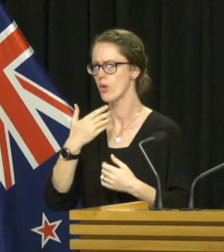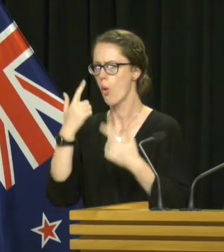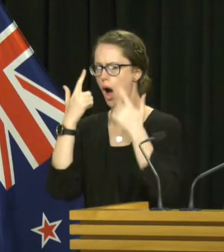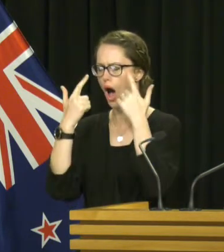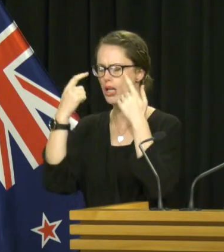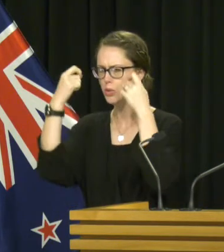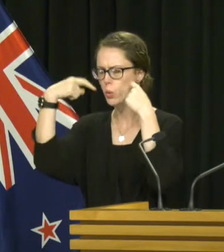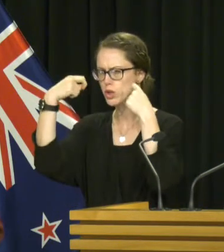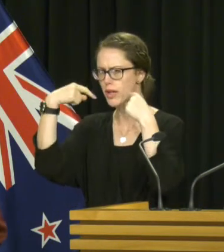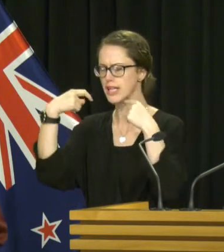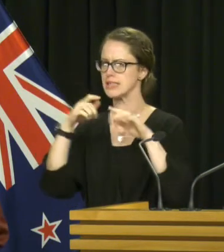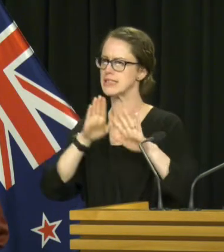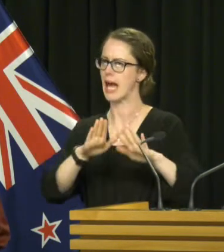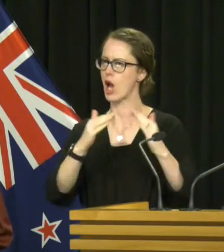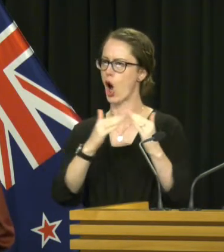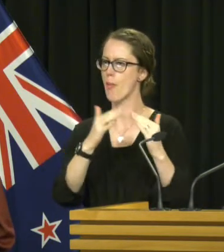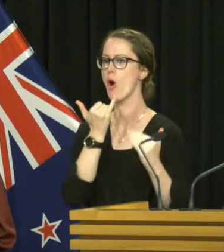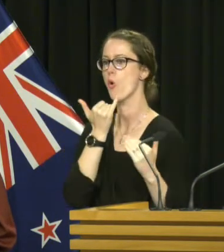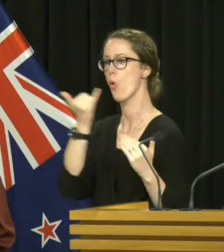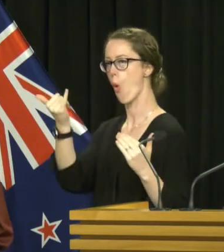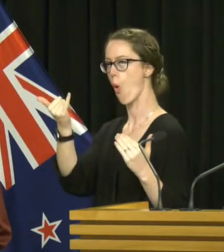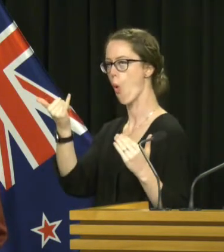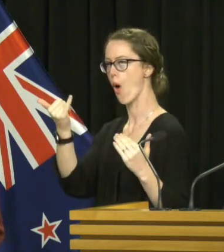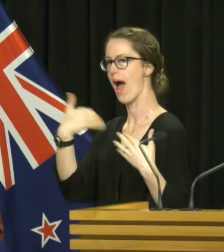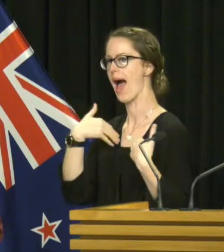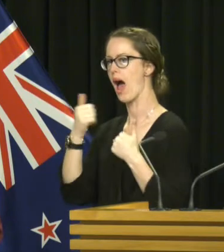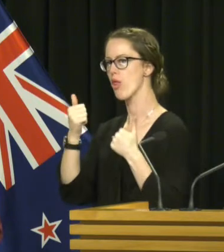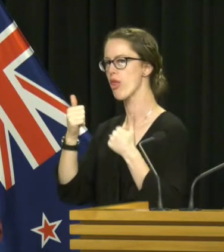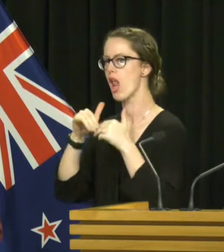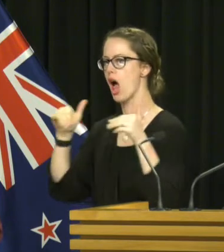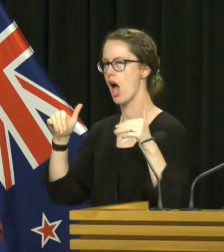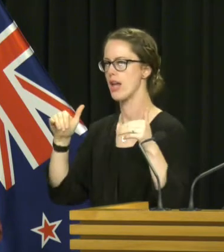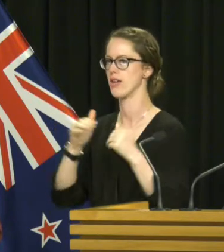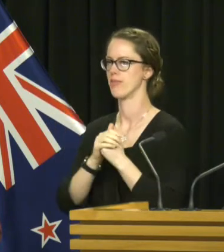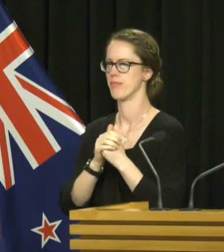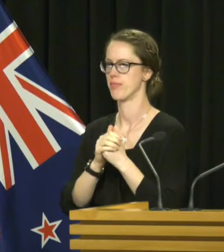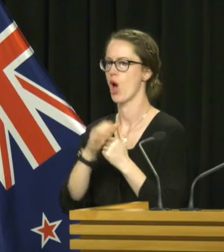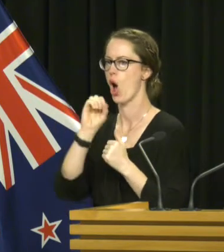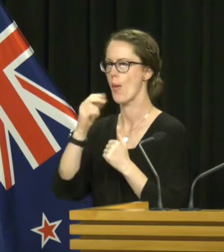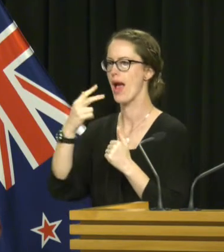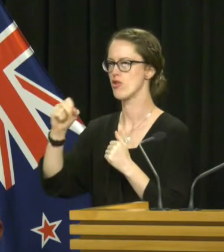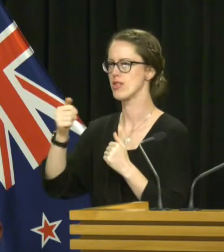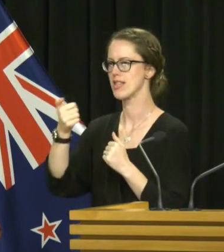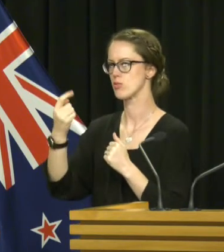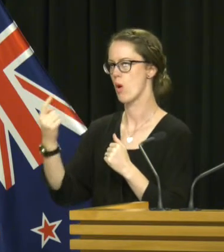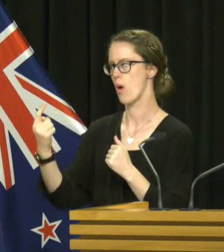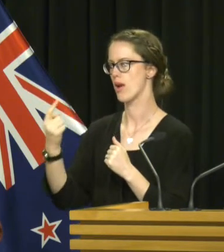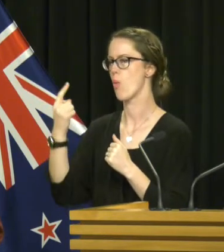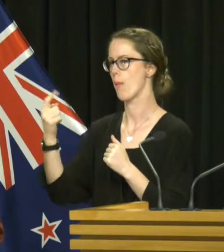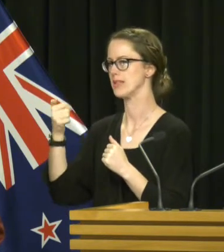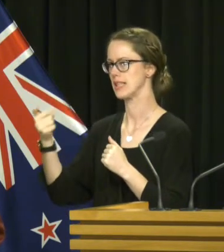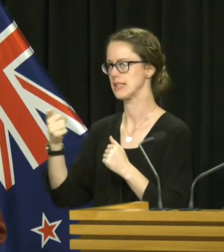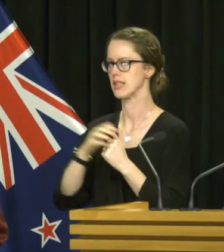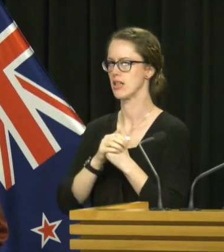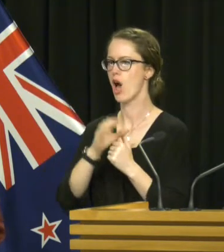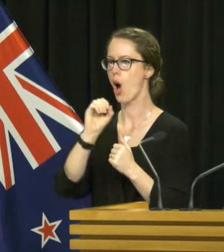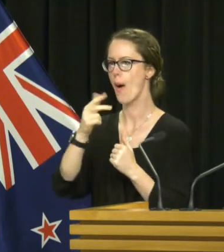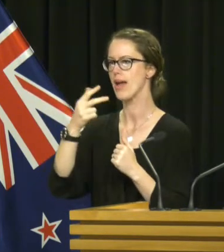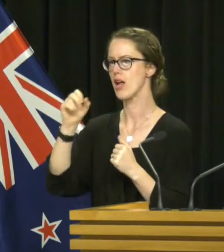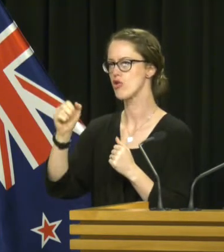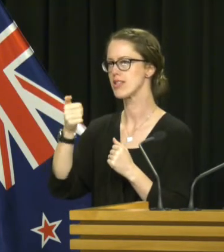eyes. And calling the 0800-611-116 health line. That's 0800